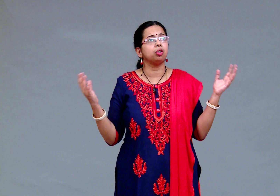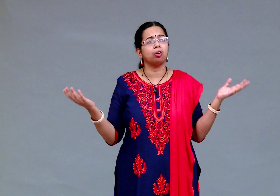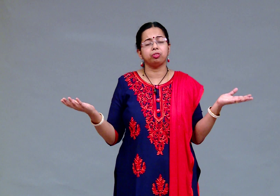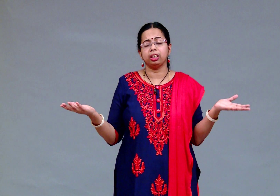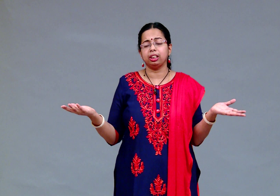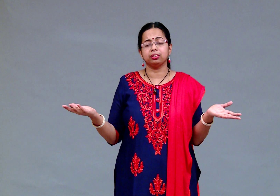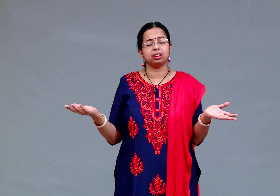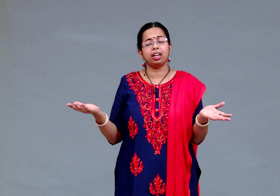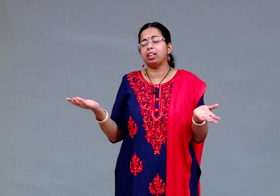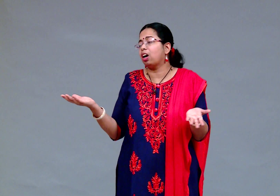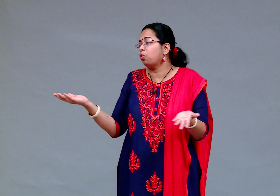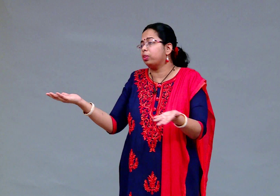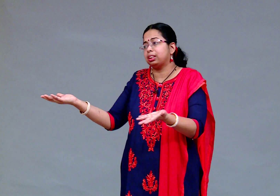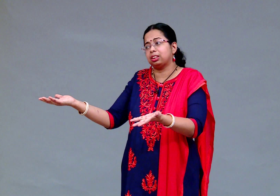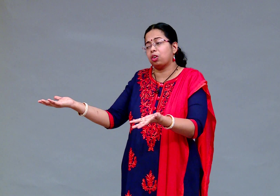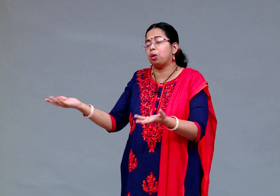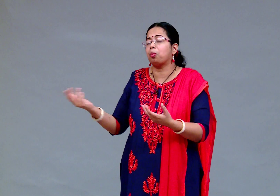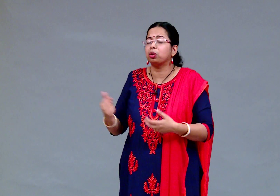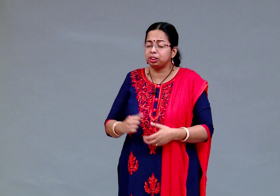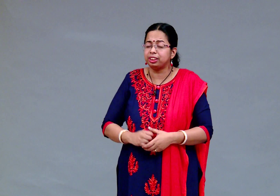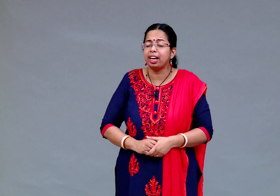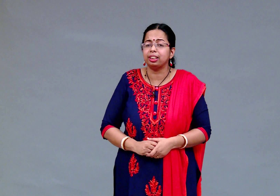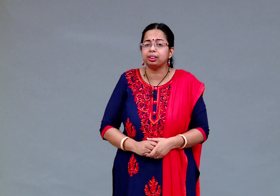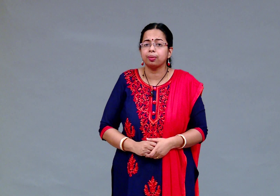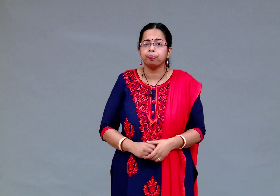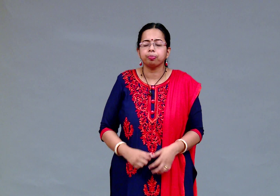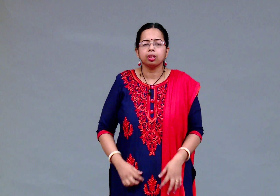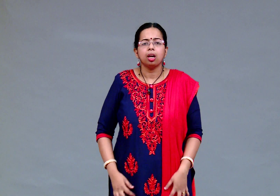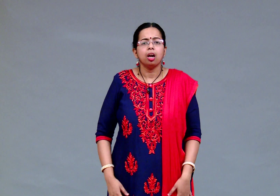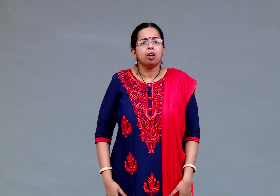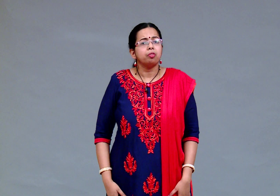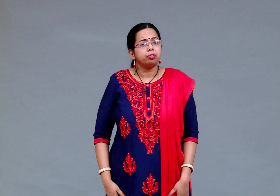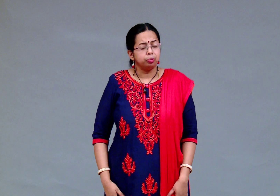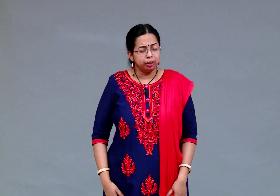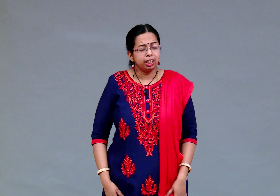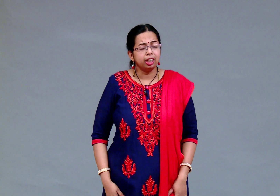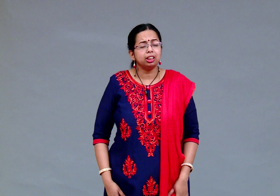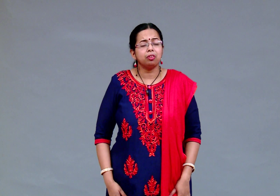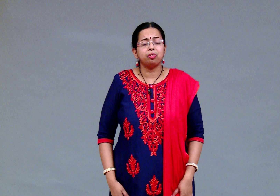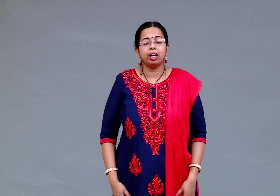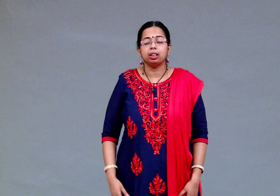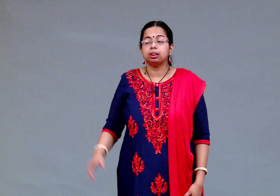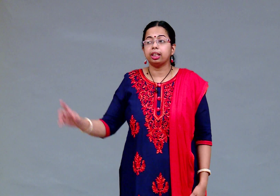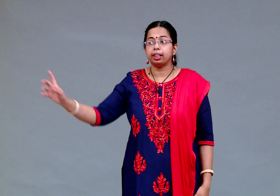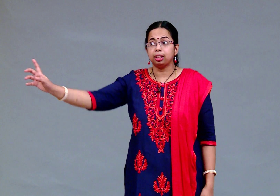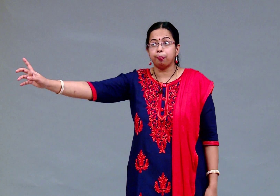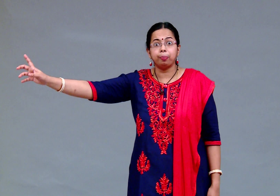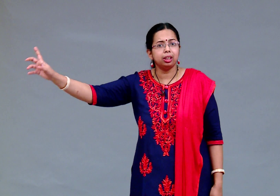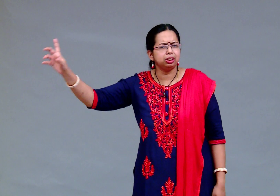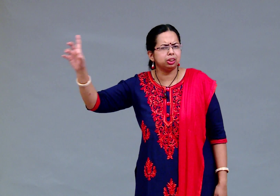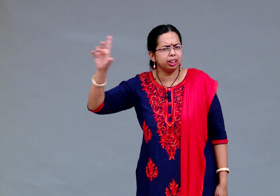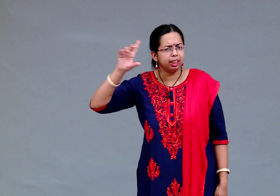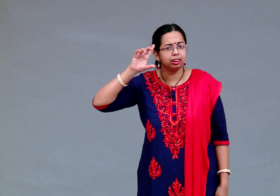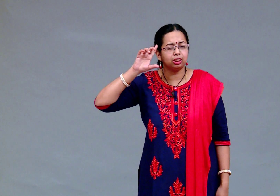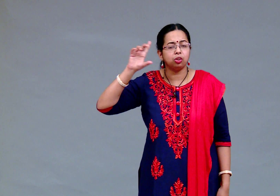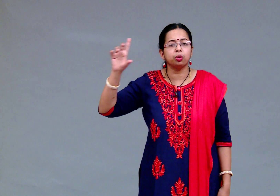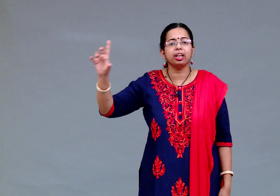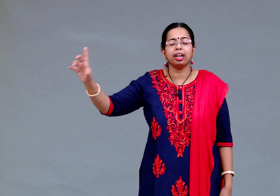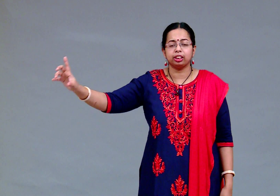of leaves and now it's almost dead Natasha felt that the birch tree is looking at